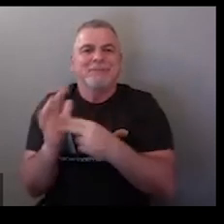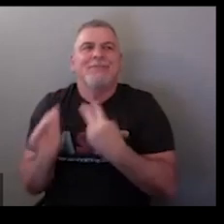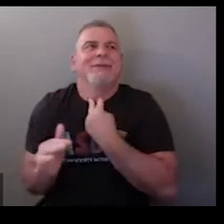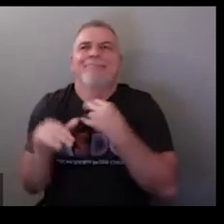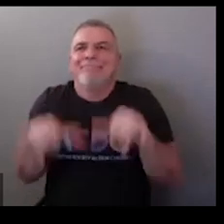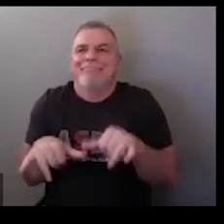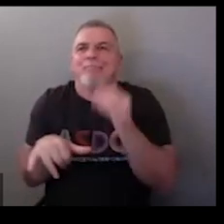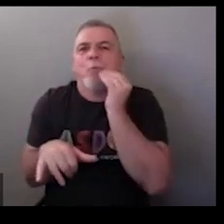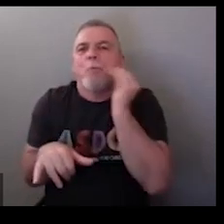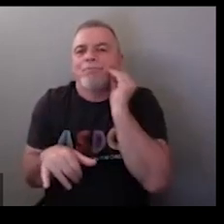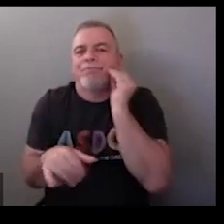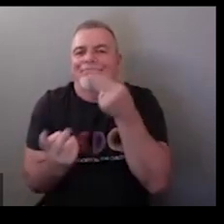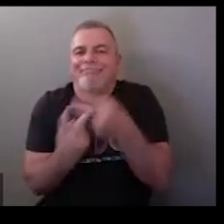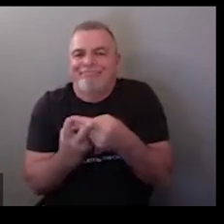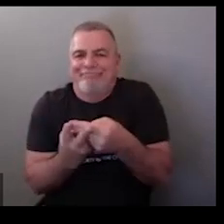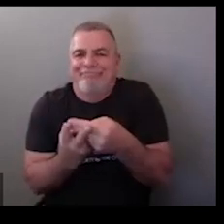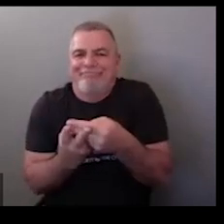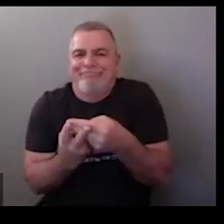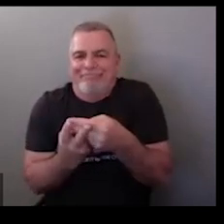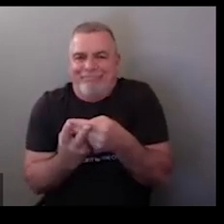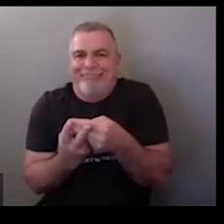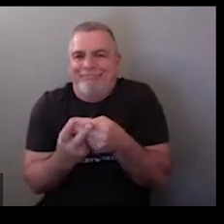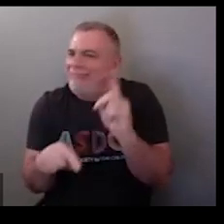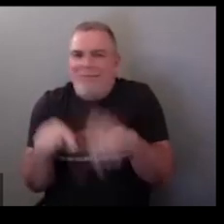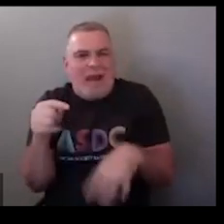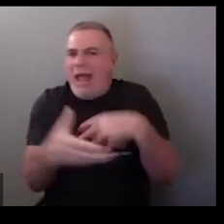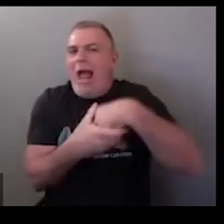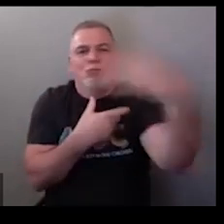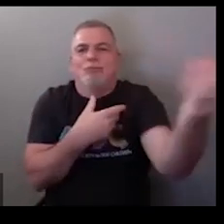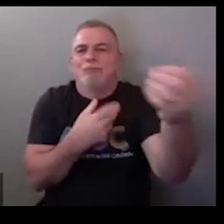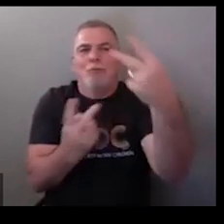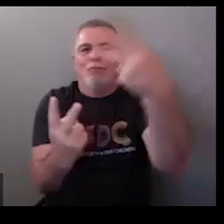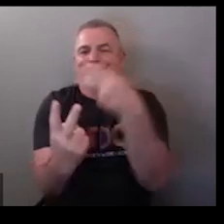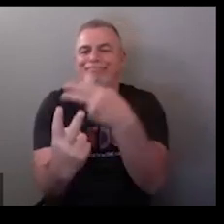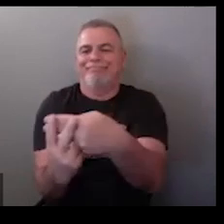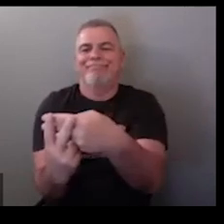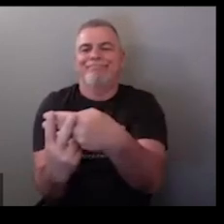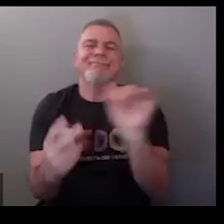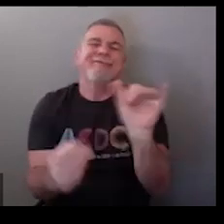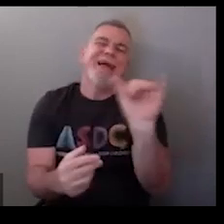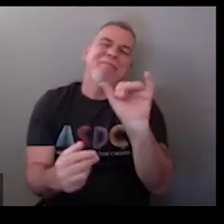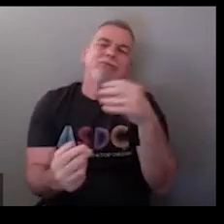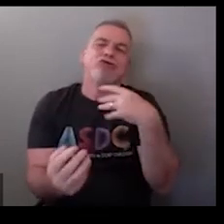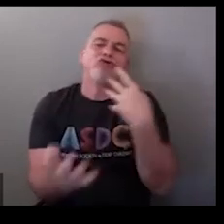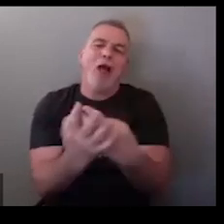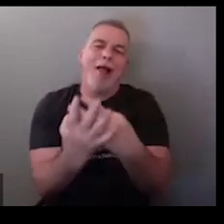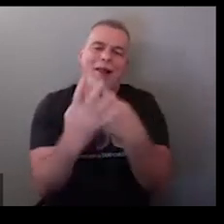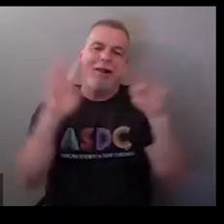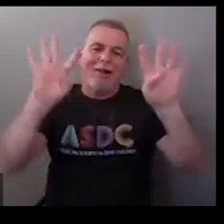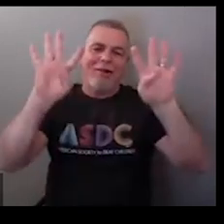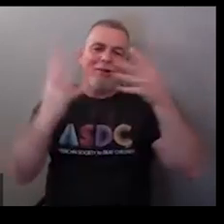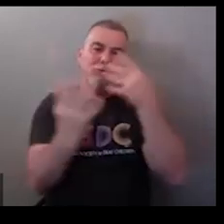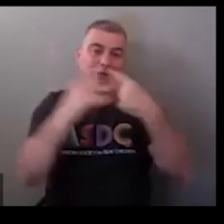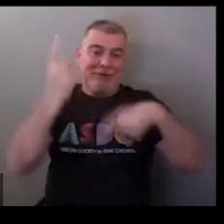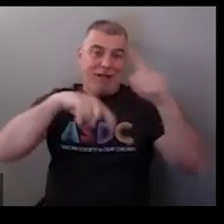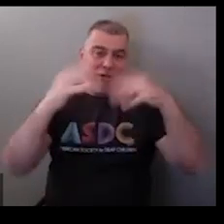okay meaning kind of you're staying in one place you're stuck at home not being able to go out so quarantine it's